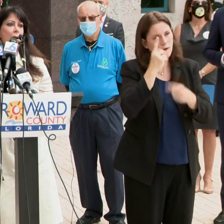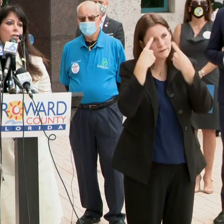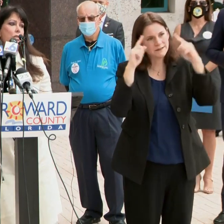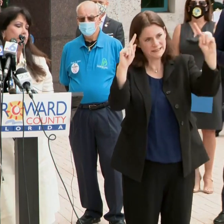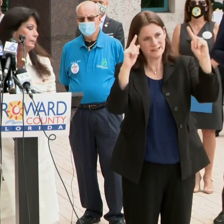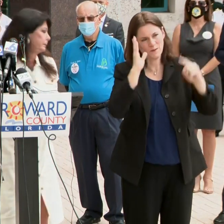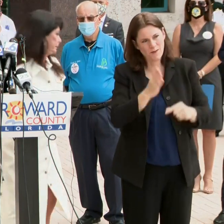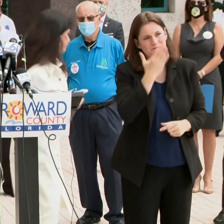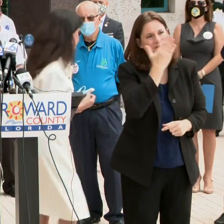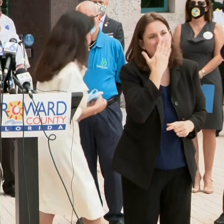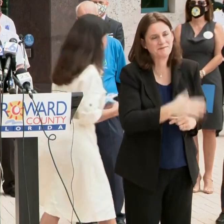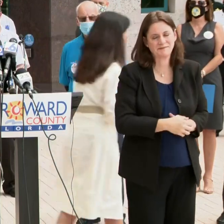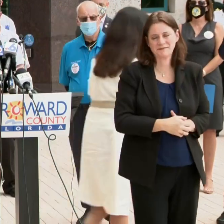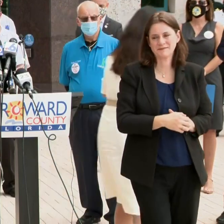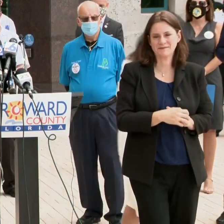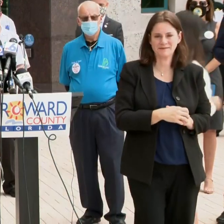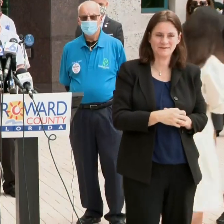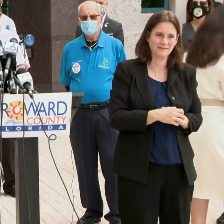very, very much.